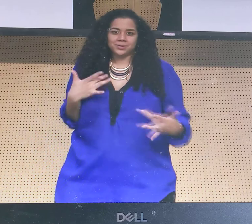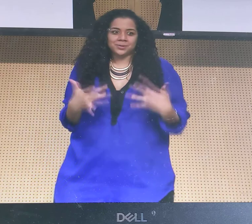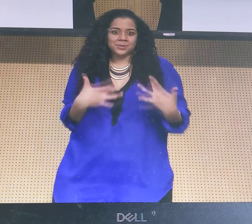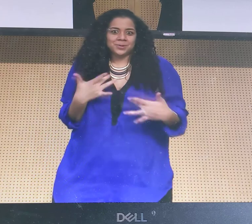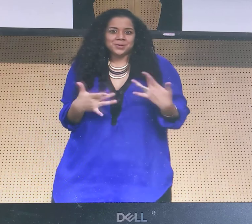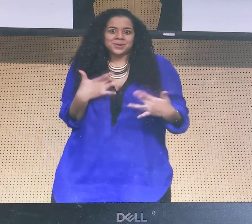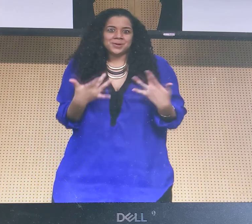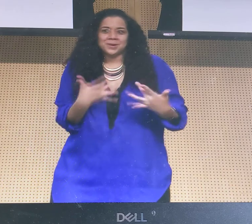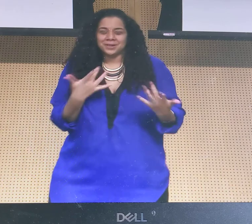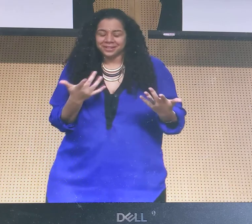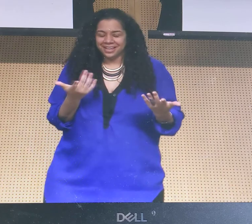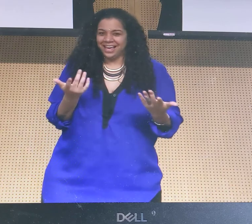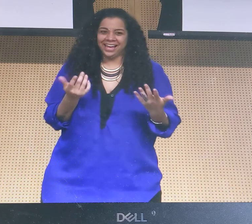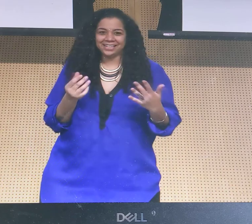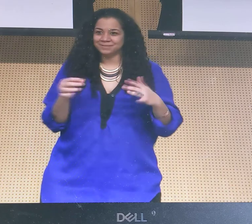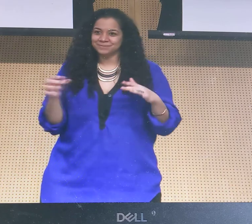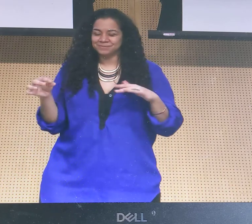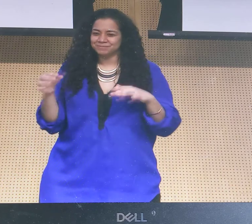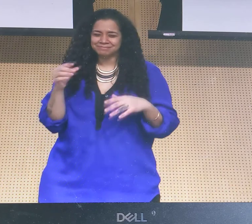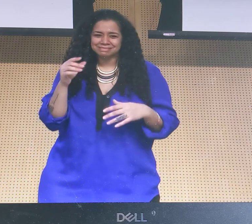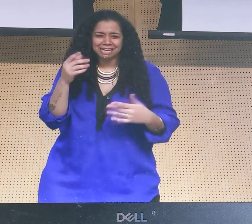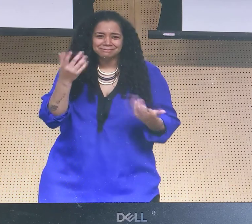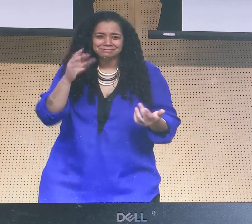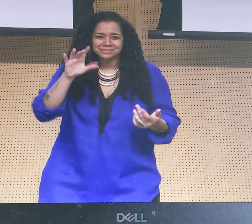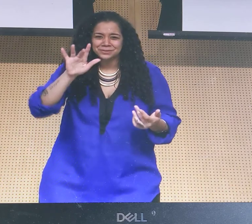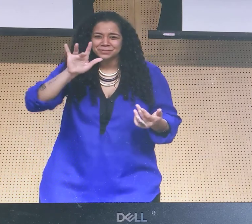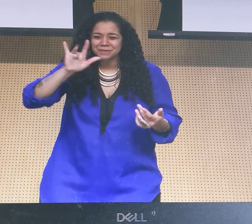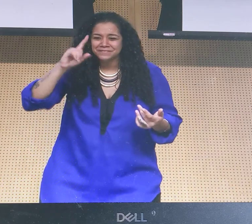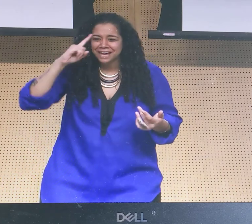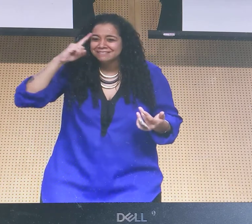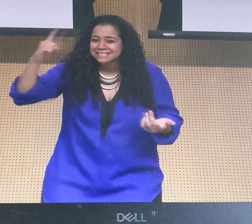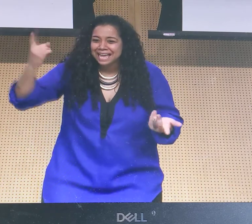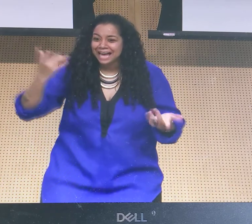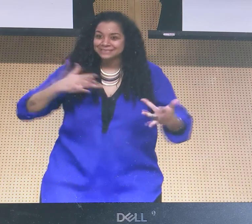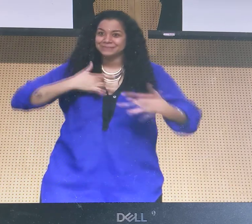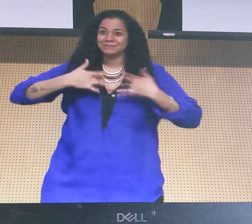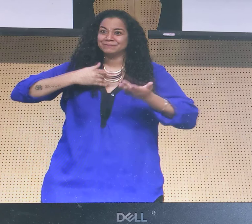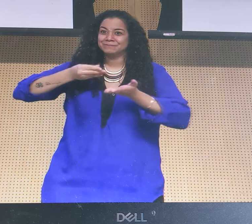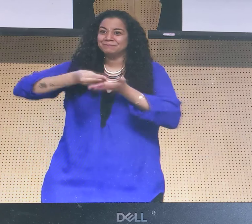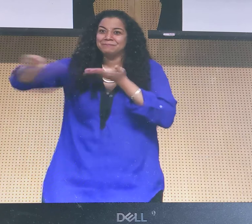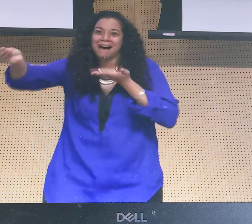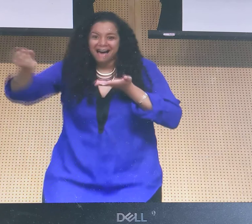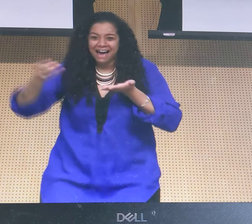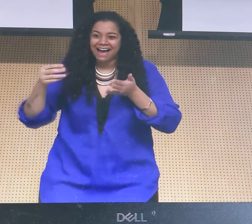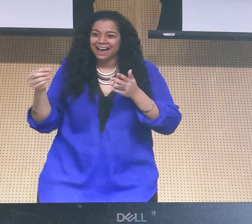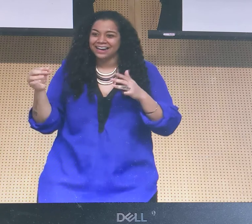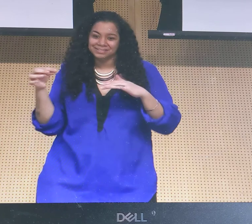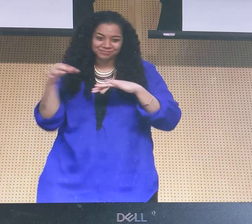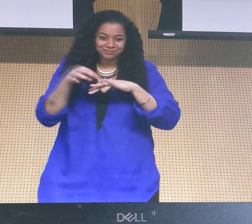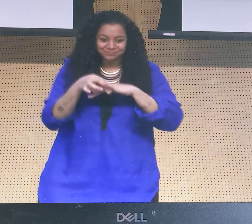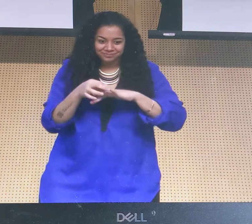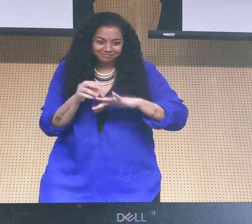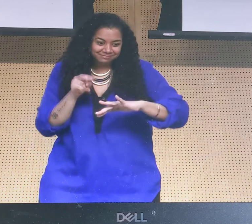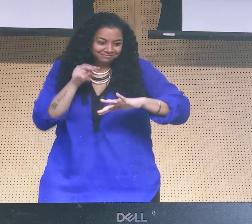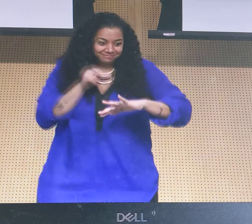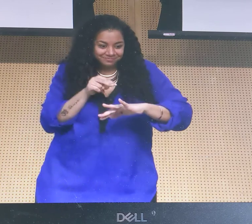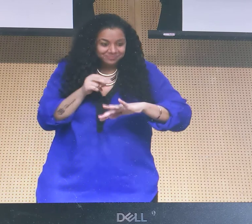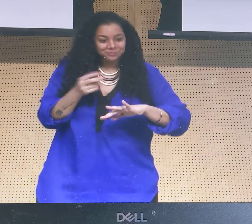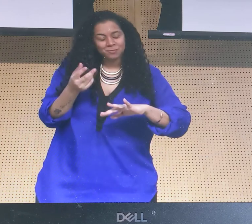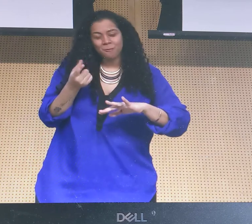Yeah, I would get so excited for the mood rings. was like 25 cents to buy one. And you could put it on your